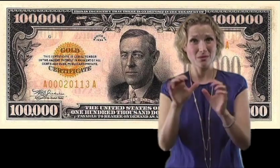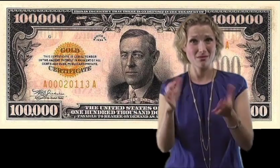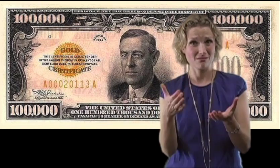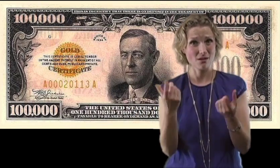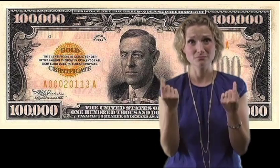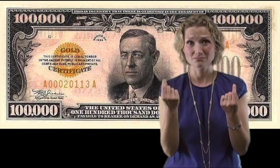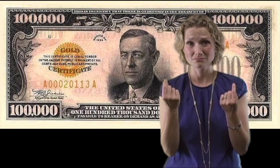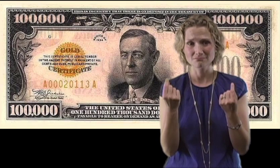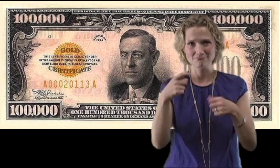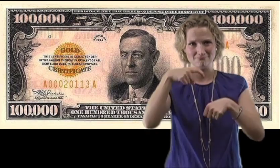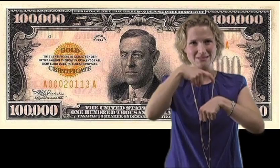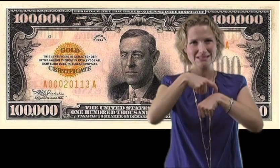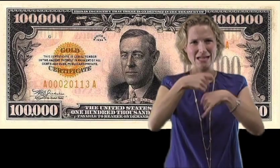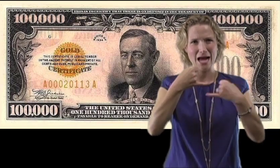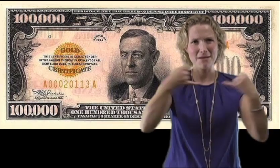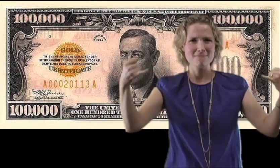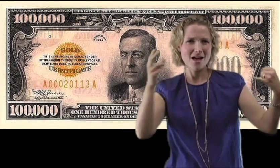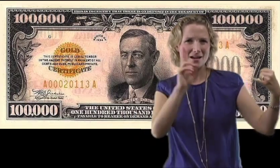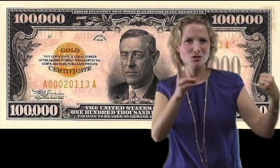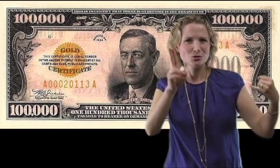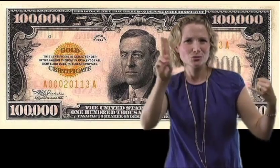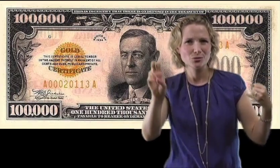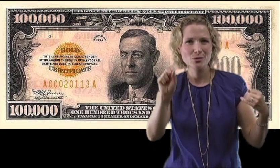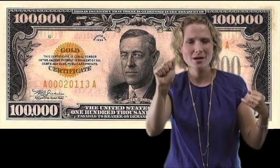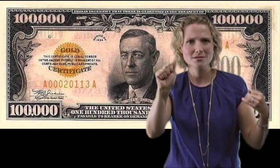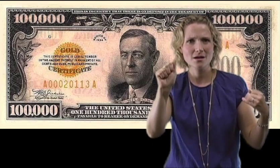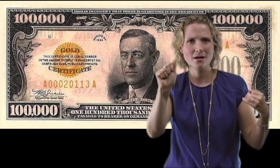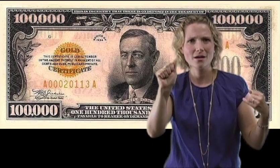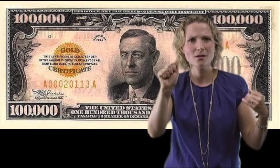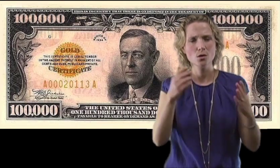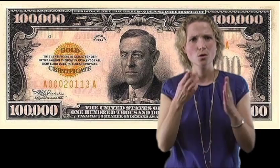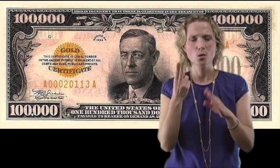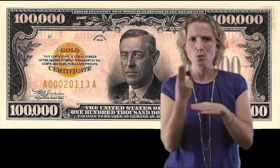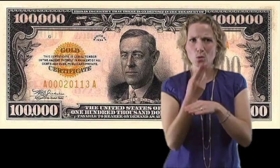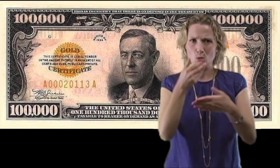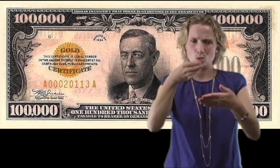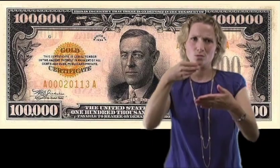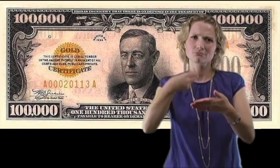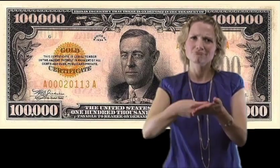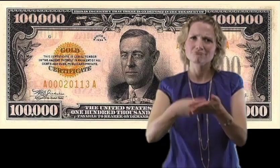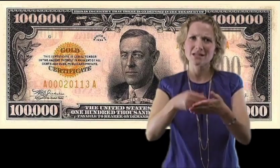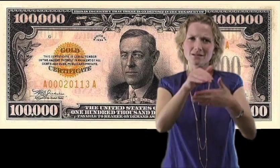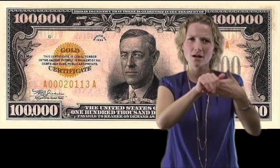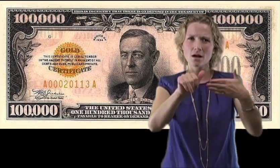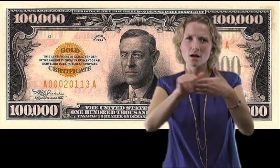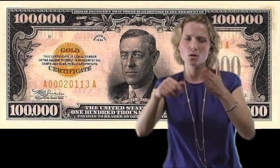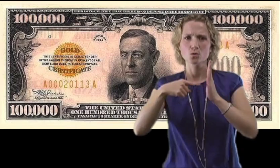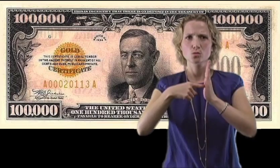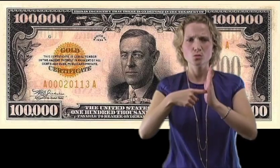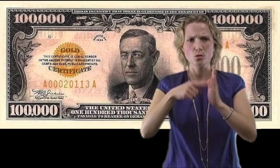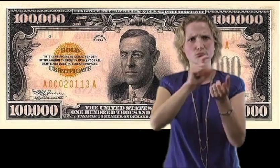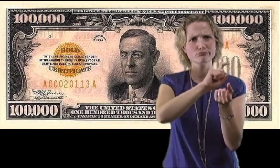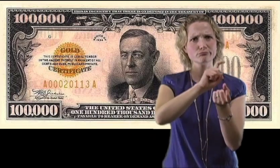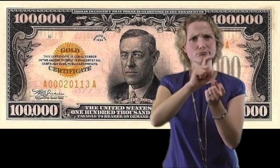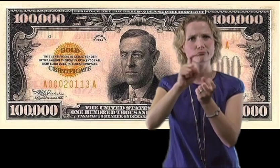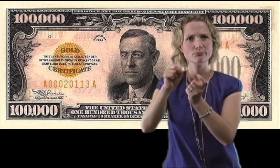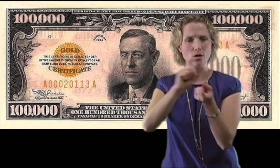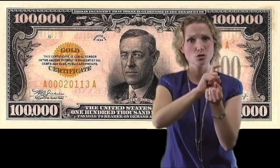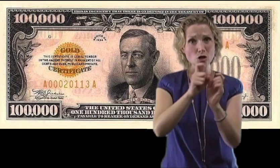suggest you use it with your class and create a timeline a historical timeline of the United States and how our currency shows our